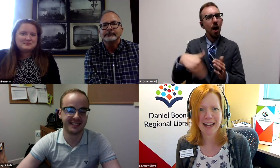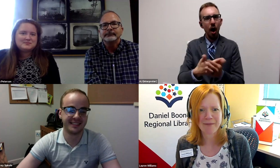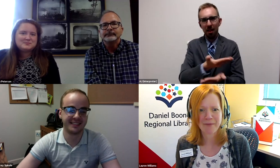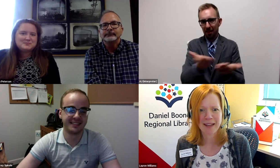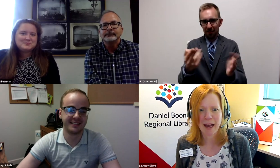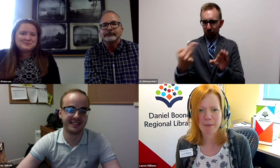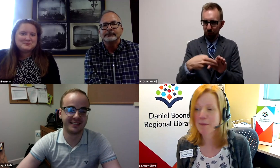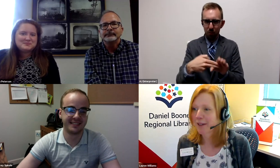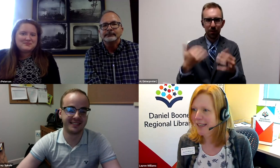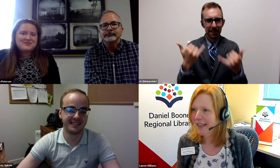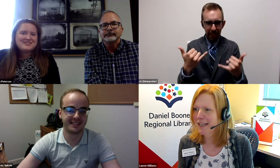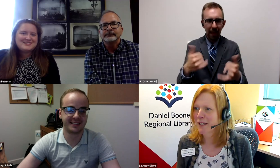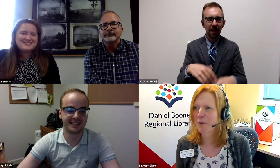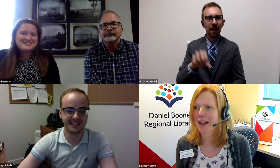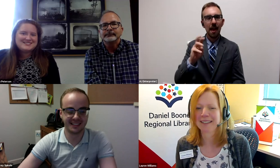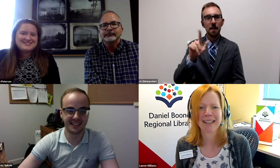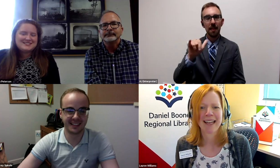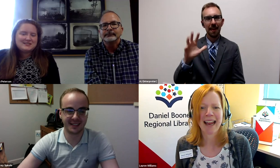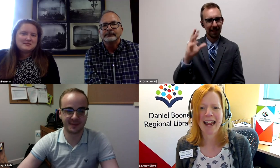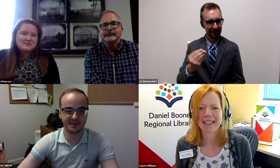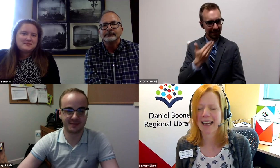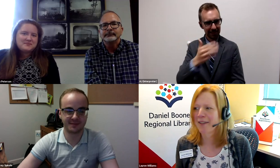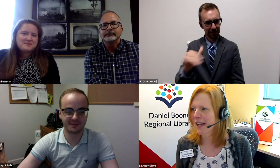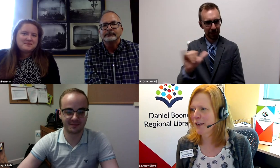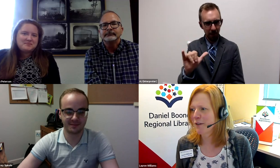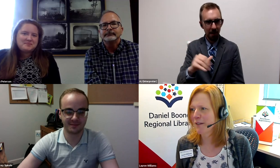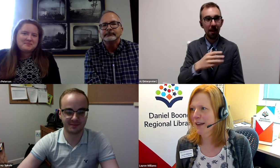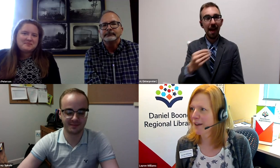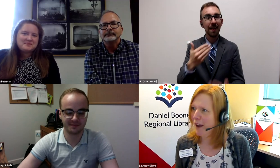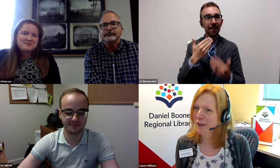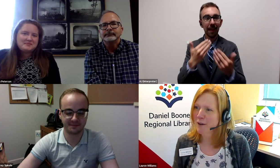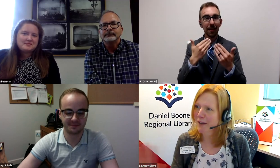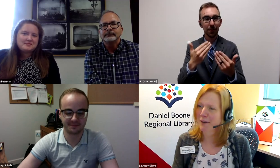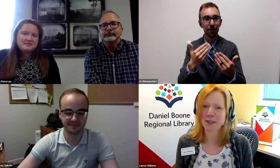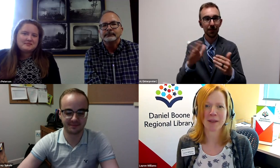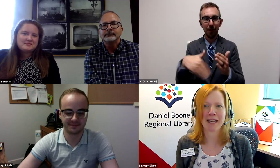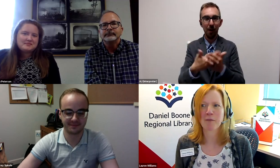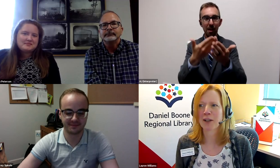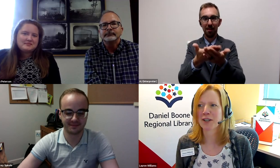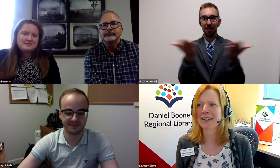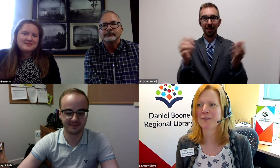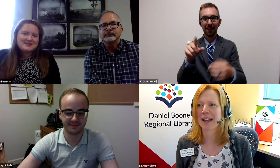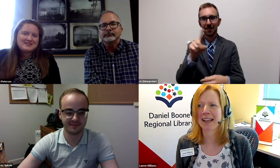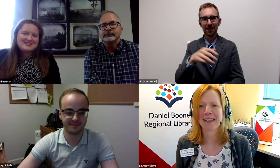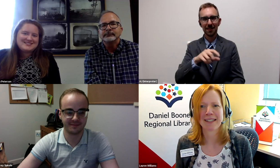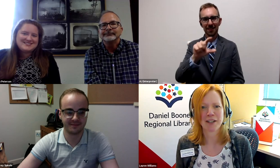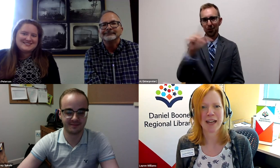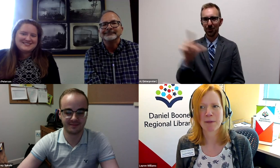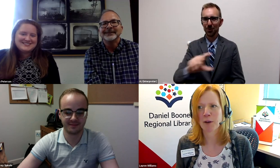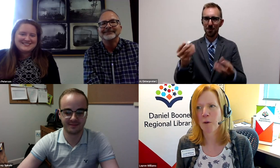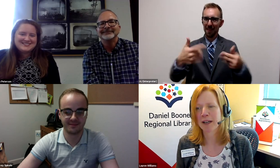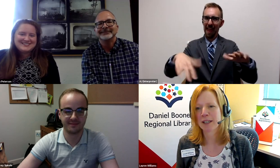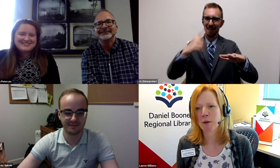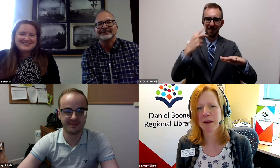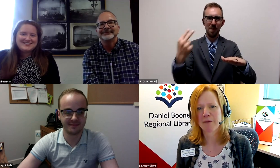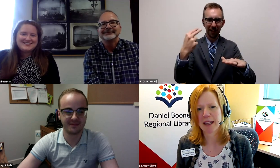here today. Emily, thank you as well. And thank you all you out there in zoom land watching. Again, this session has